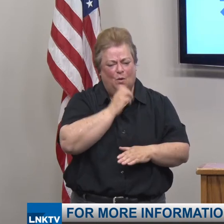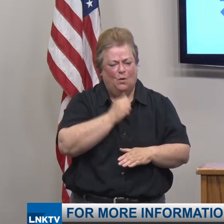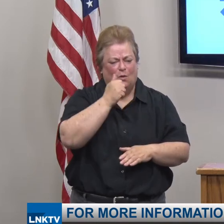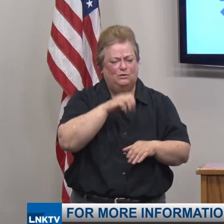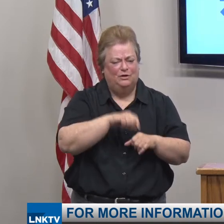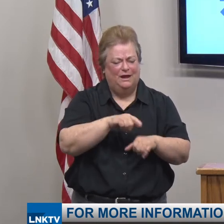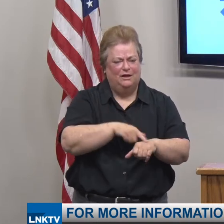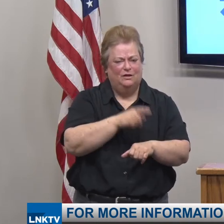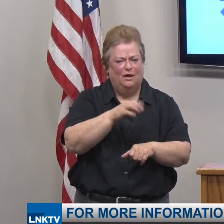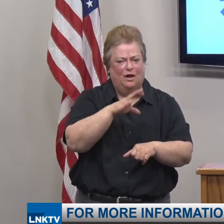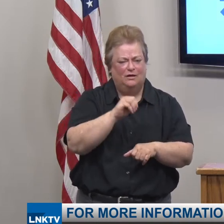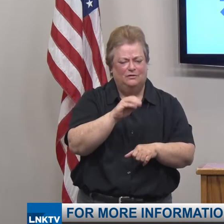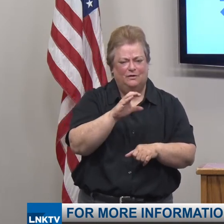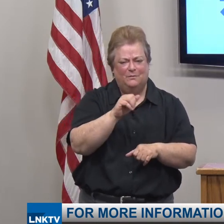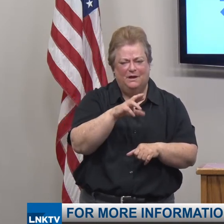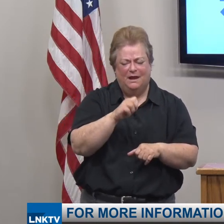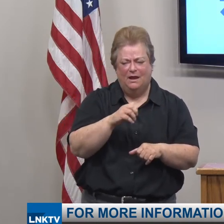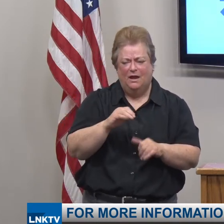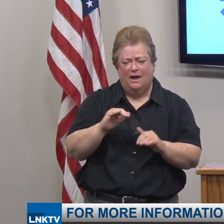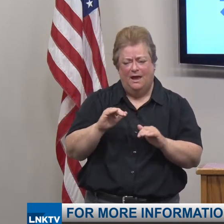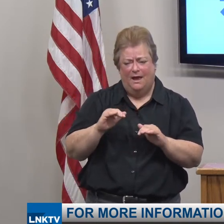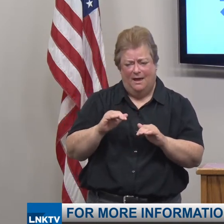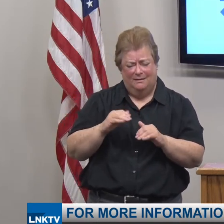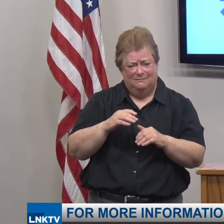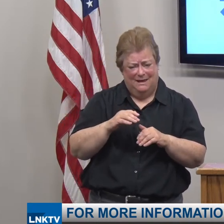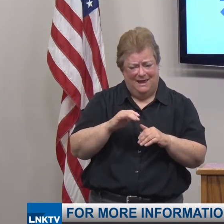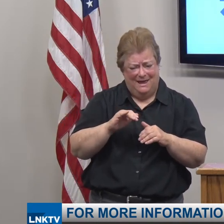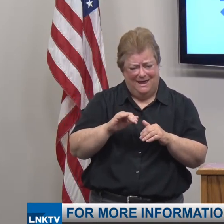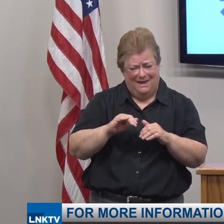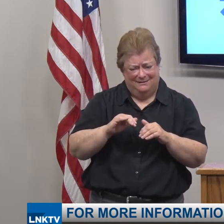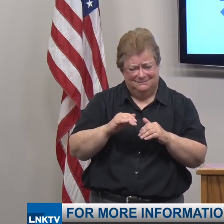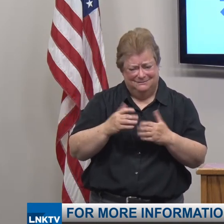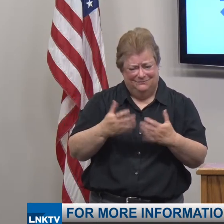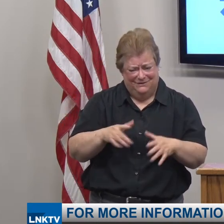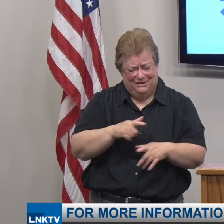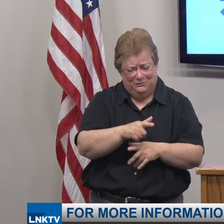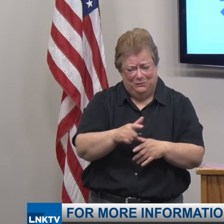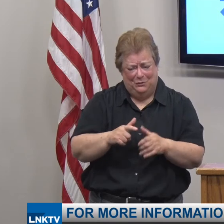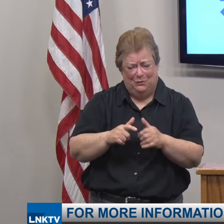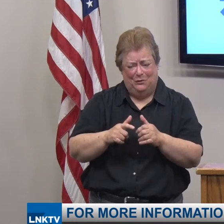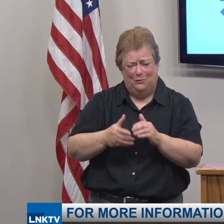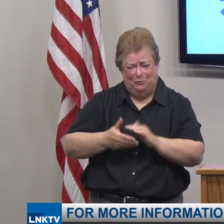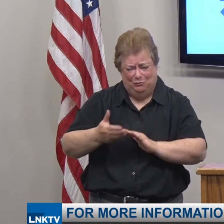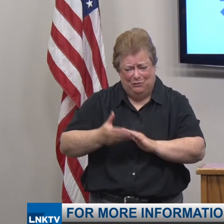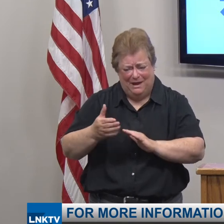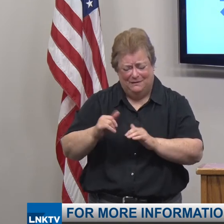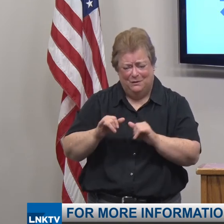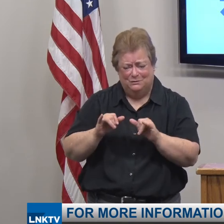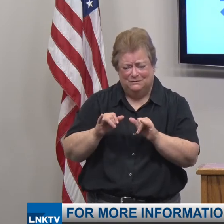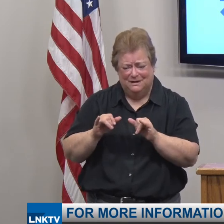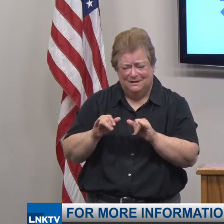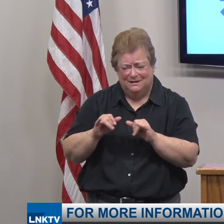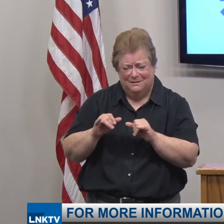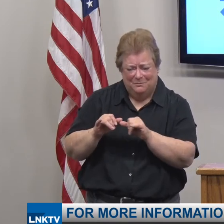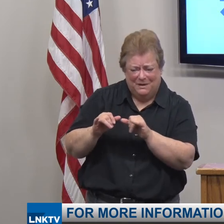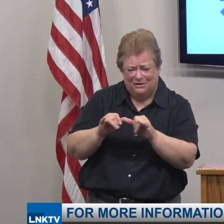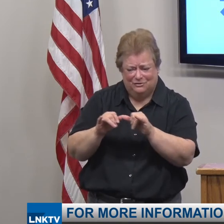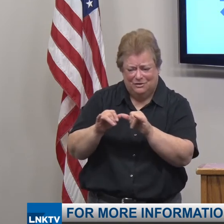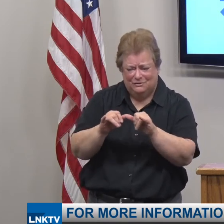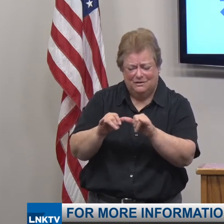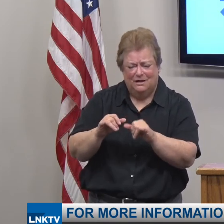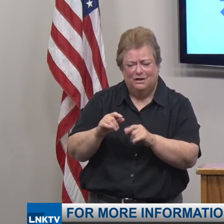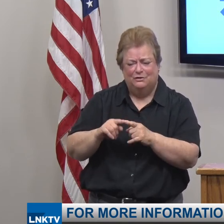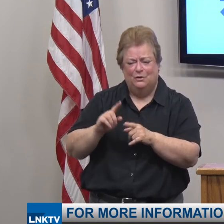Have you run matrix or what would happen if we if we did, at this particular point in time, go to herd immunity